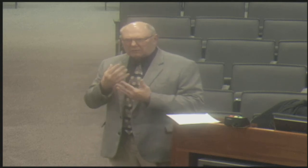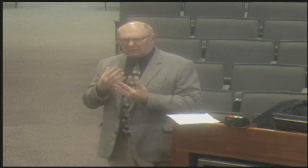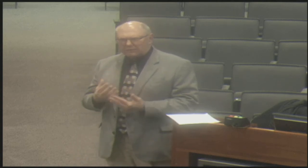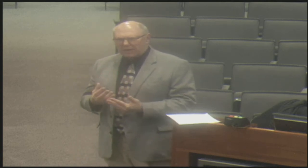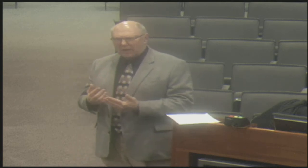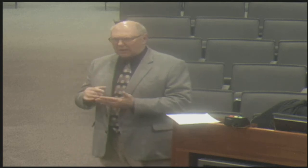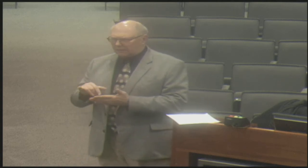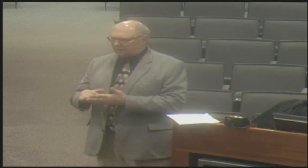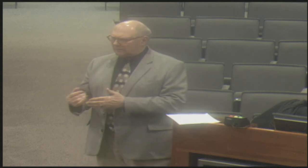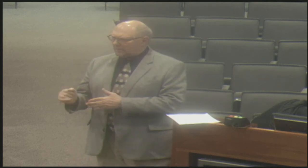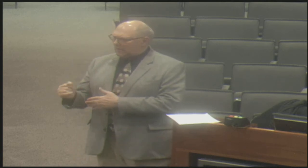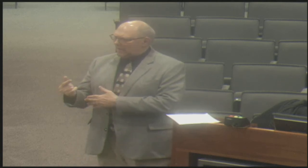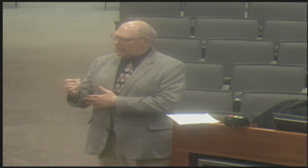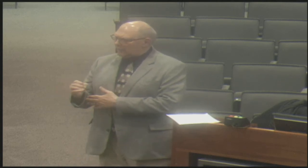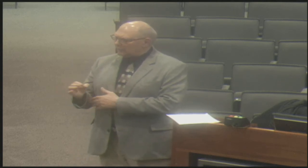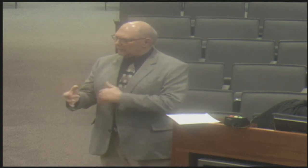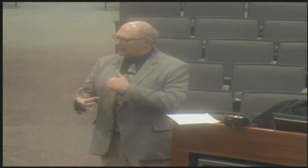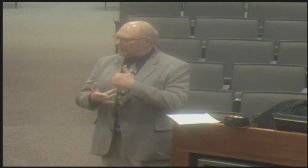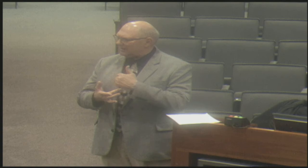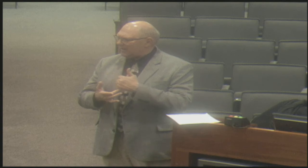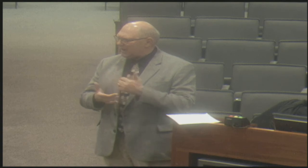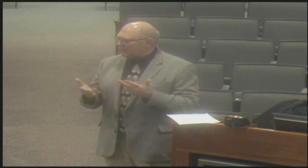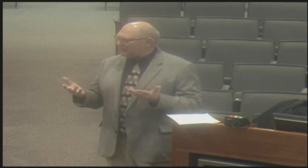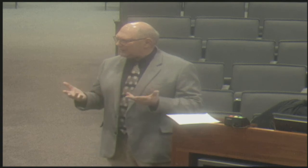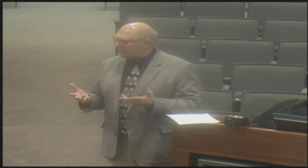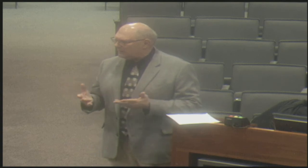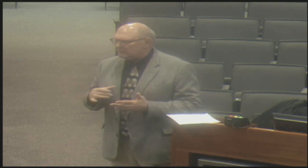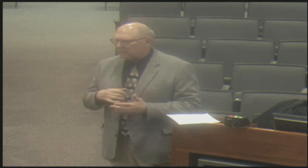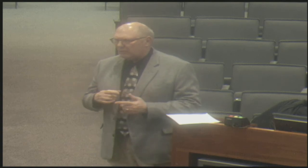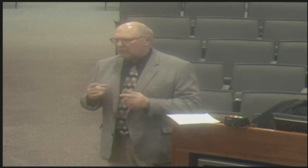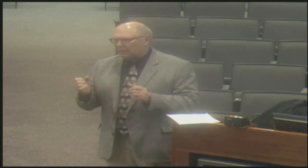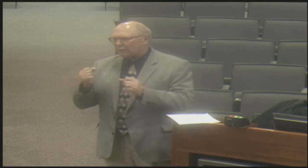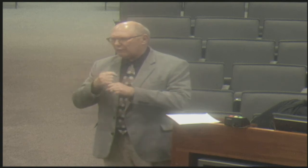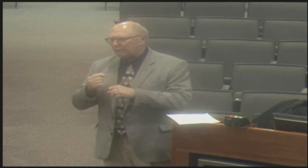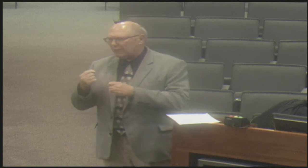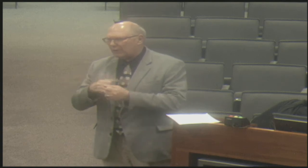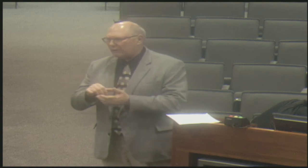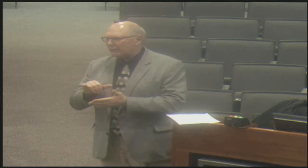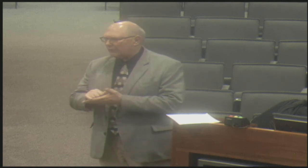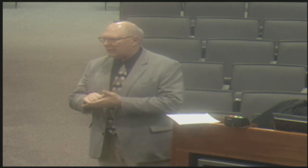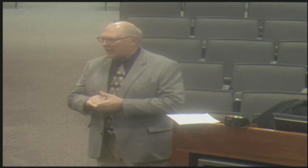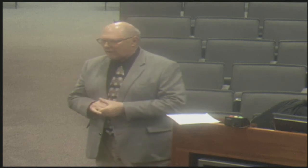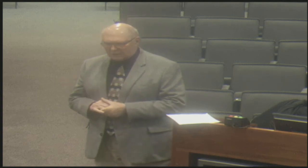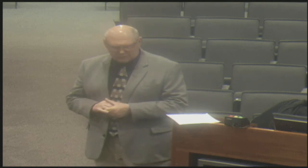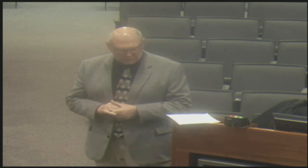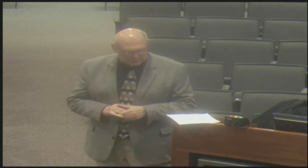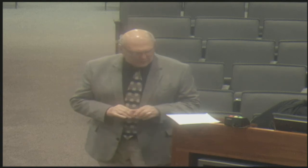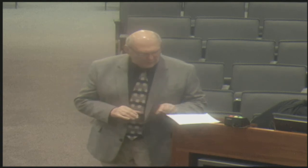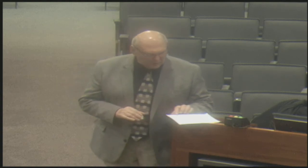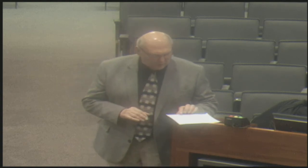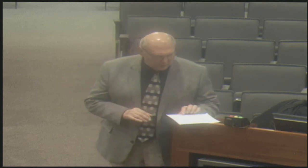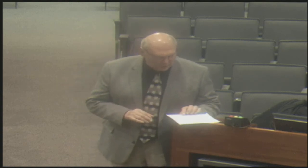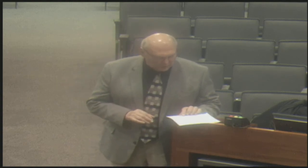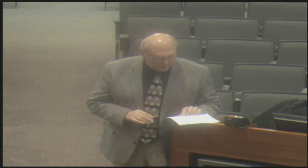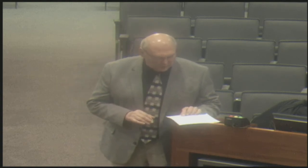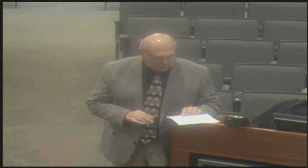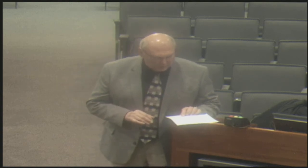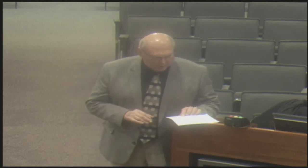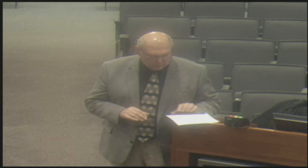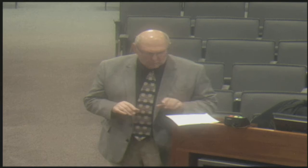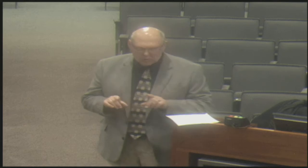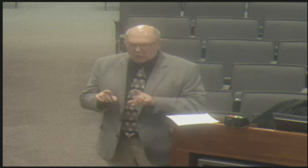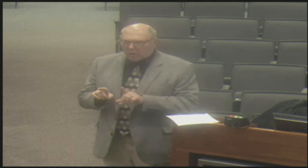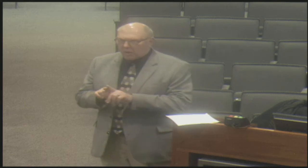more, but we need, you know, in an age of technology, we should really, you know, roll this out statewide.